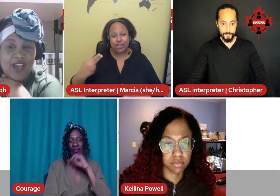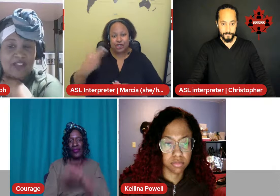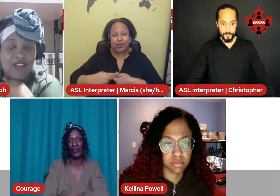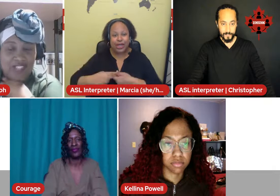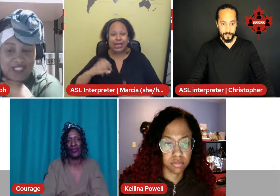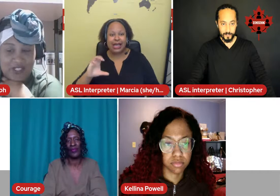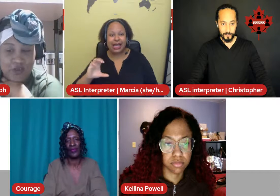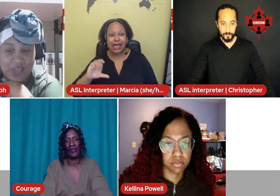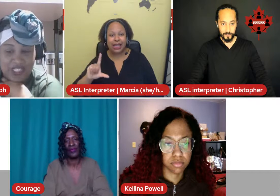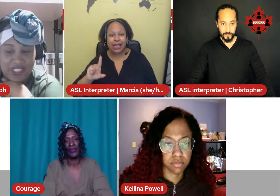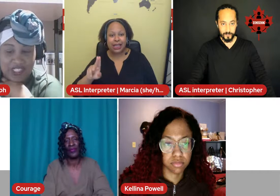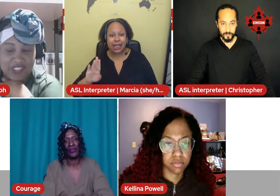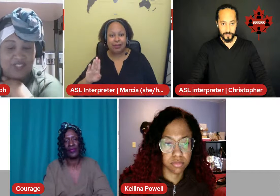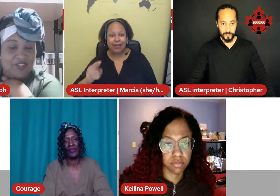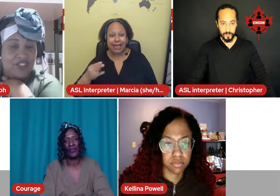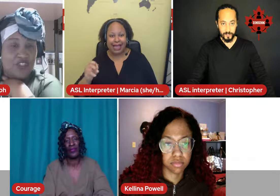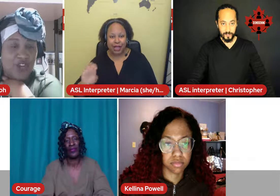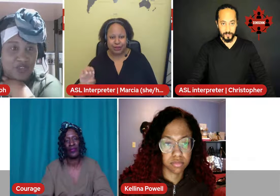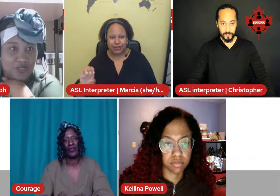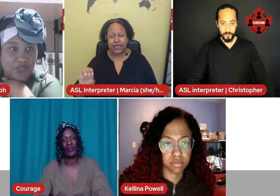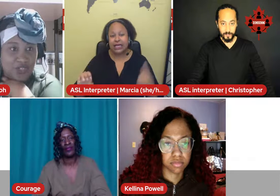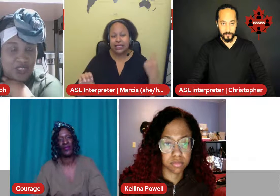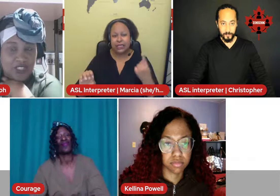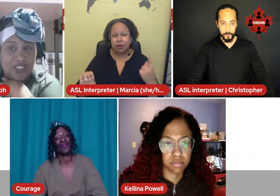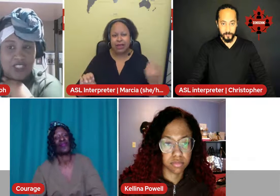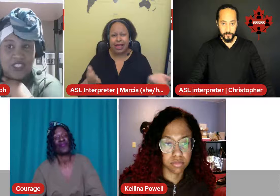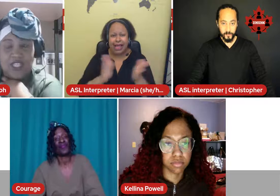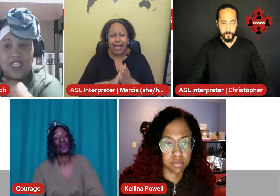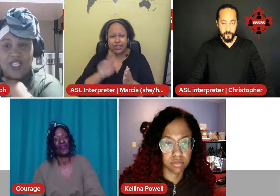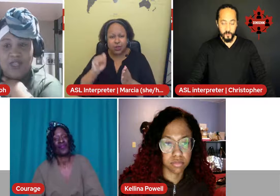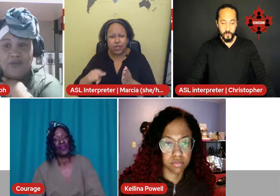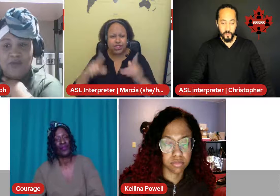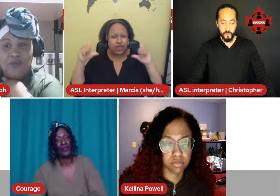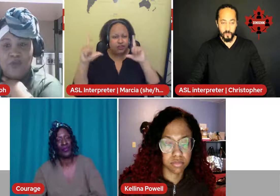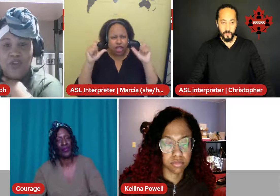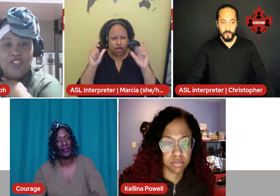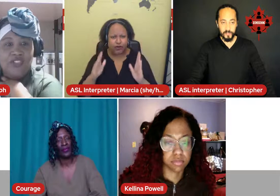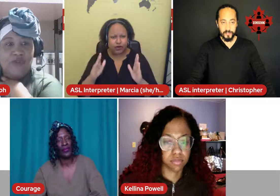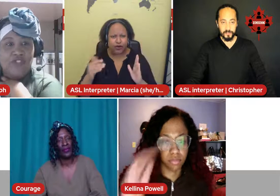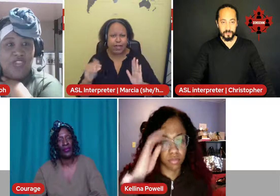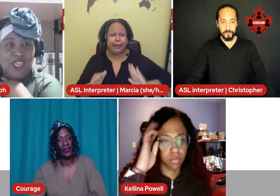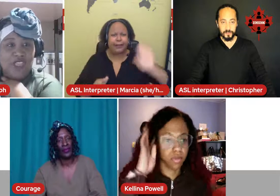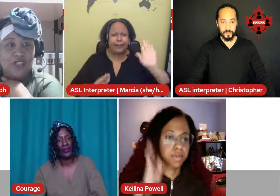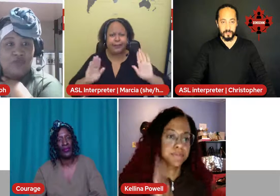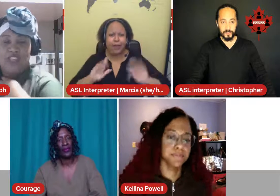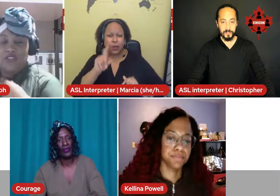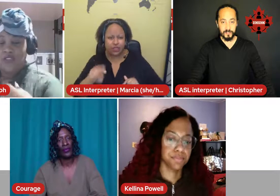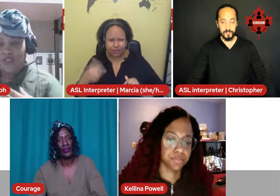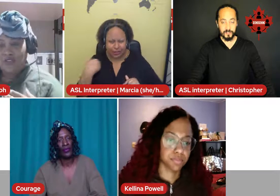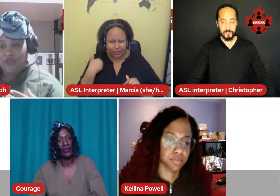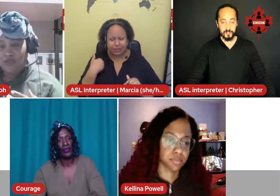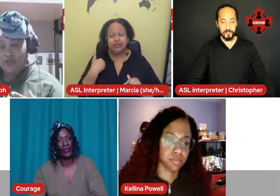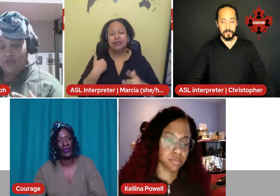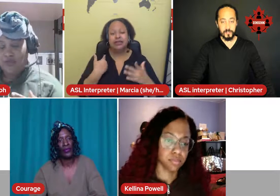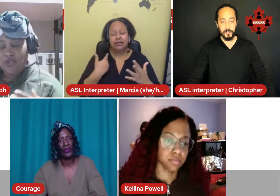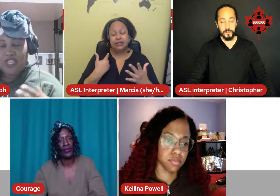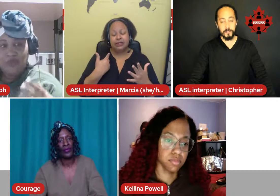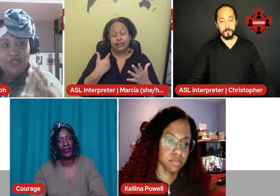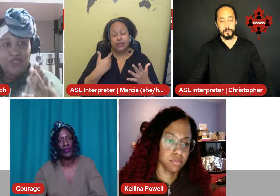I loved his question. He's a photographer. Um, what are some things, whether you're working with